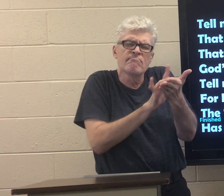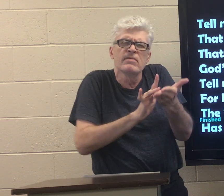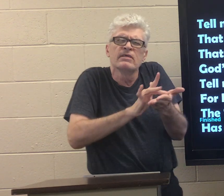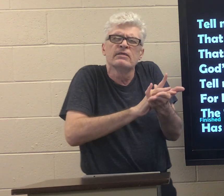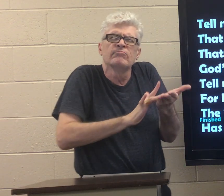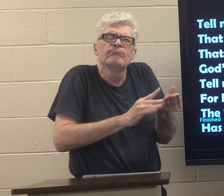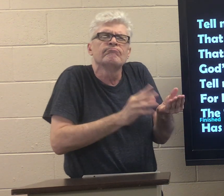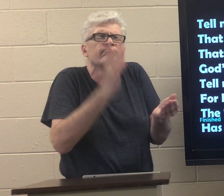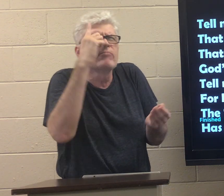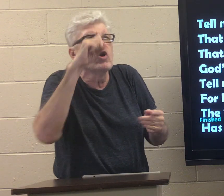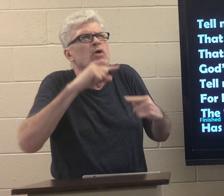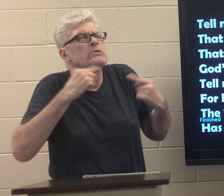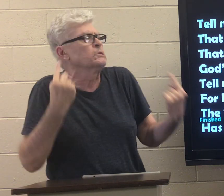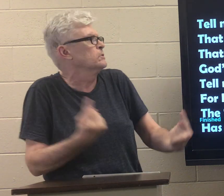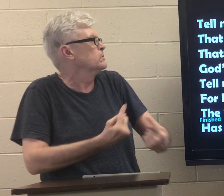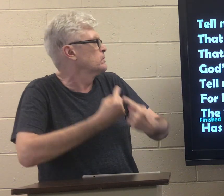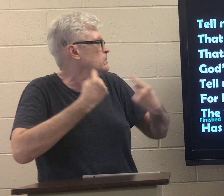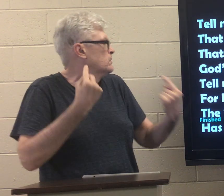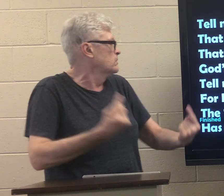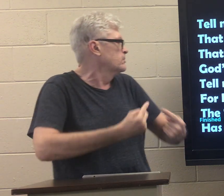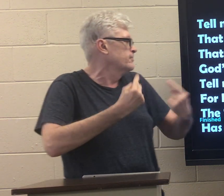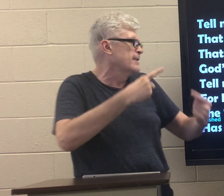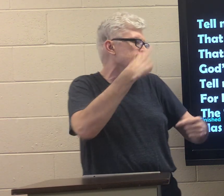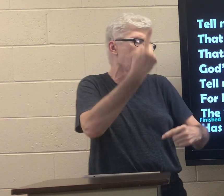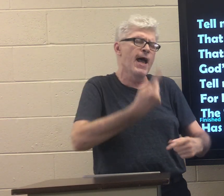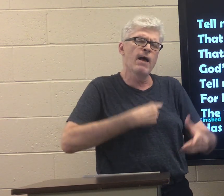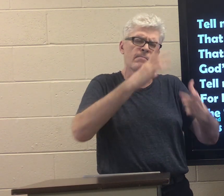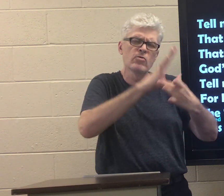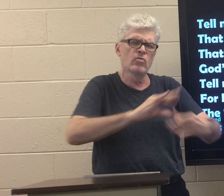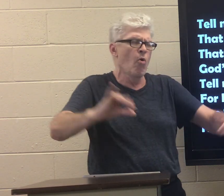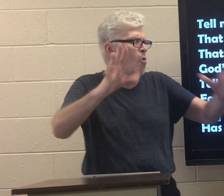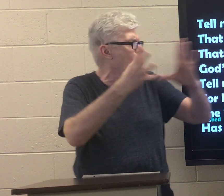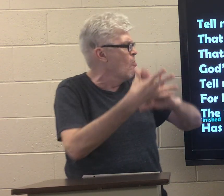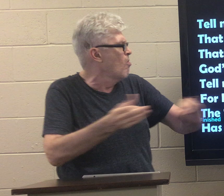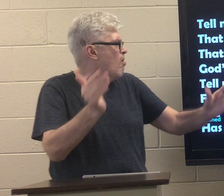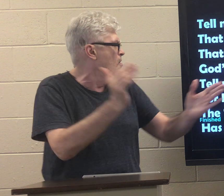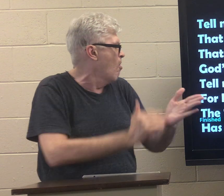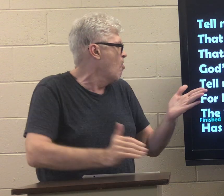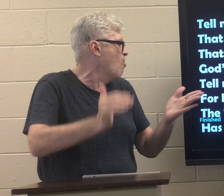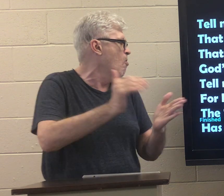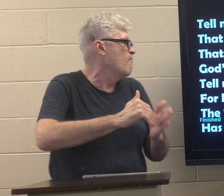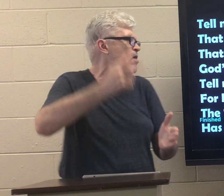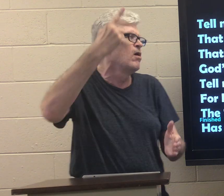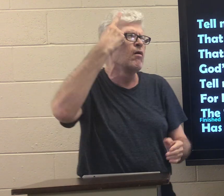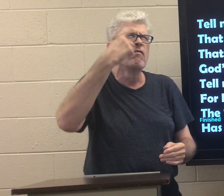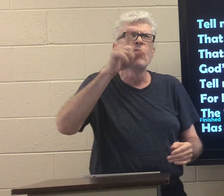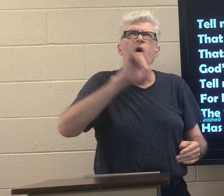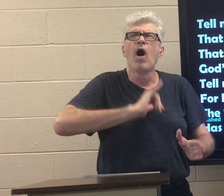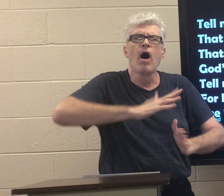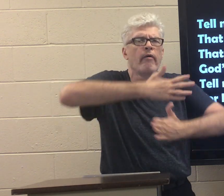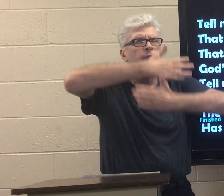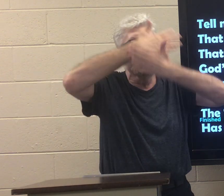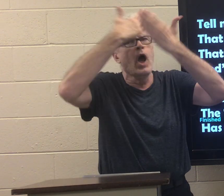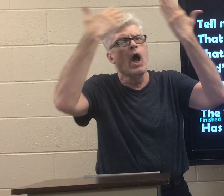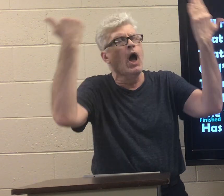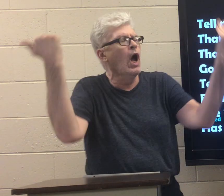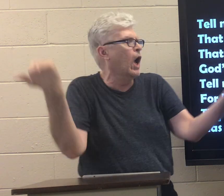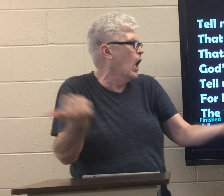remedy for sin. Tell me the story often, for I forget